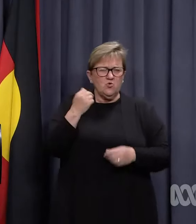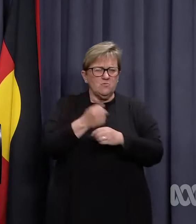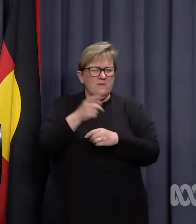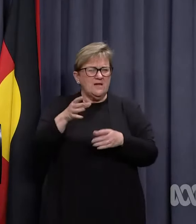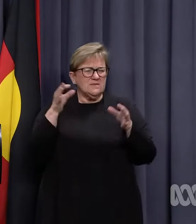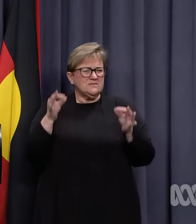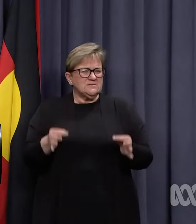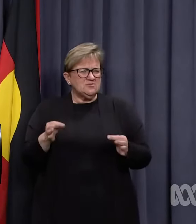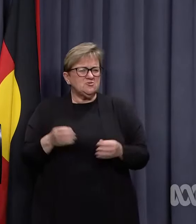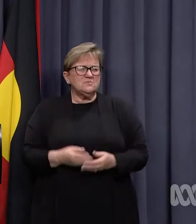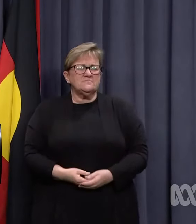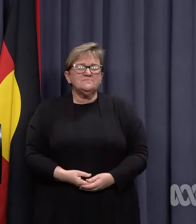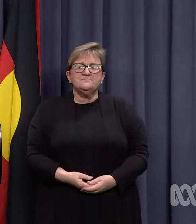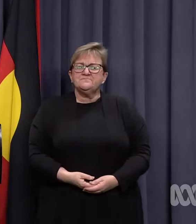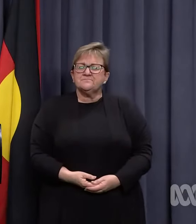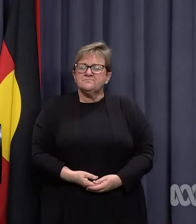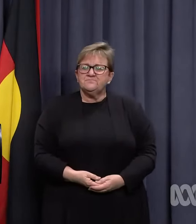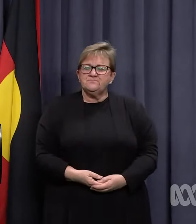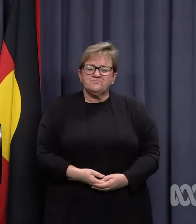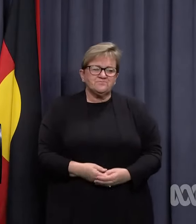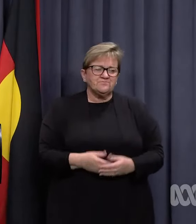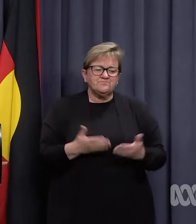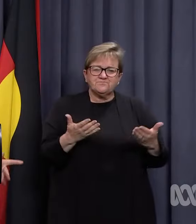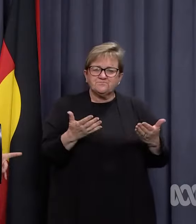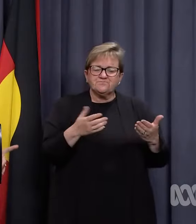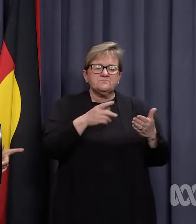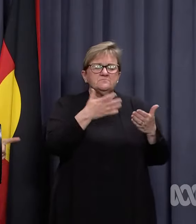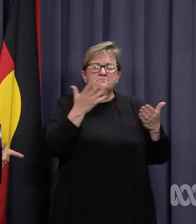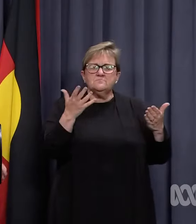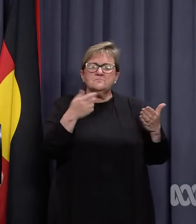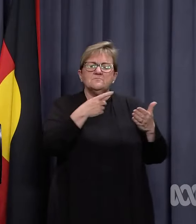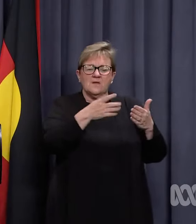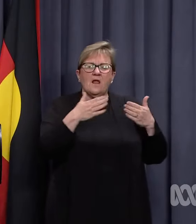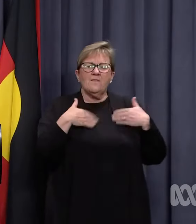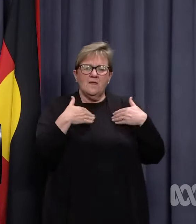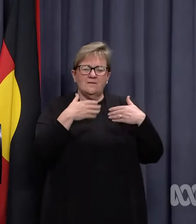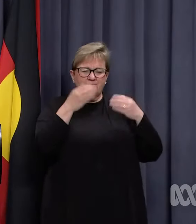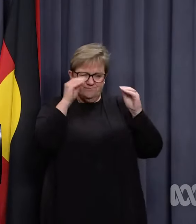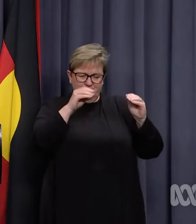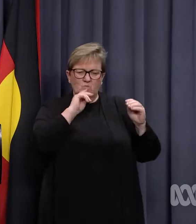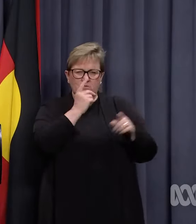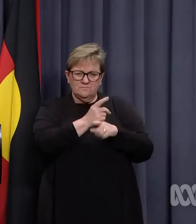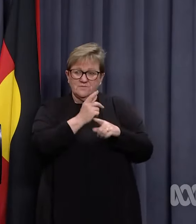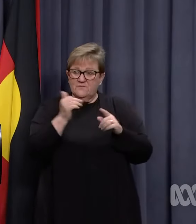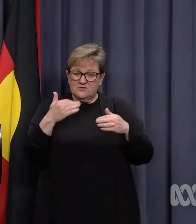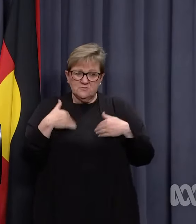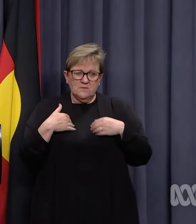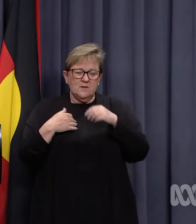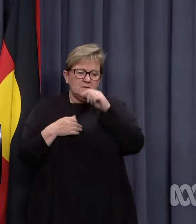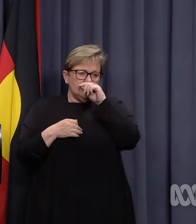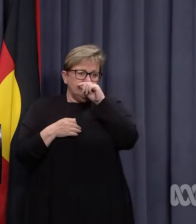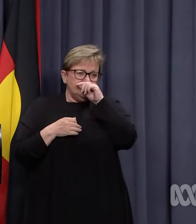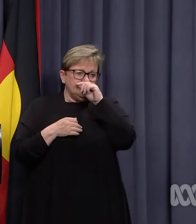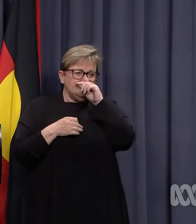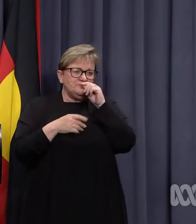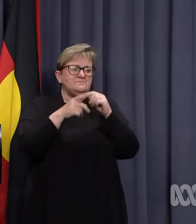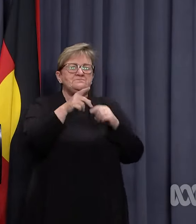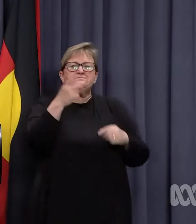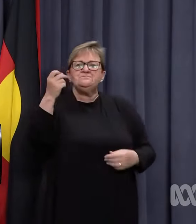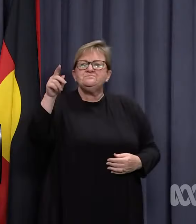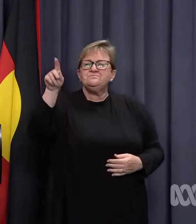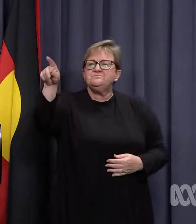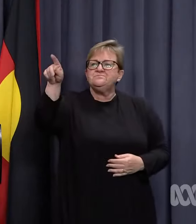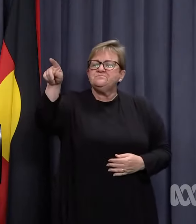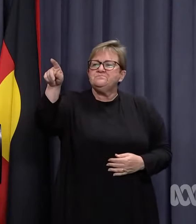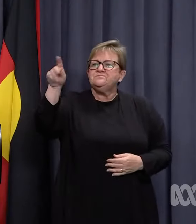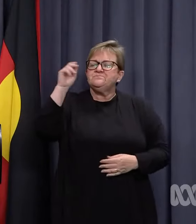that judgement, and is there any sort of oversight? I'll hand it over to the Education Minister if you've finished with me. No, I just one. OK, I'll